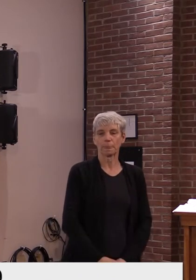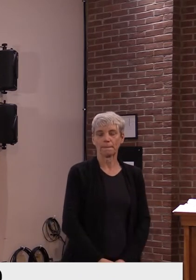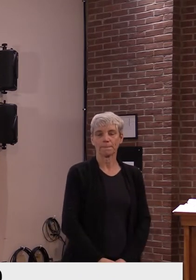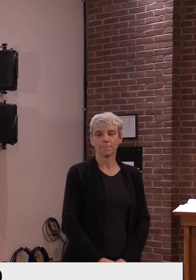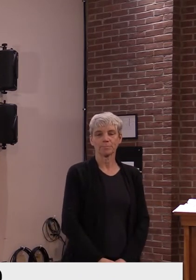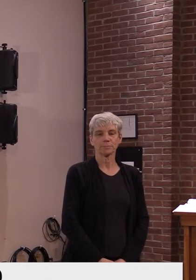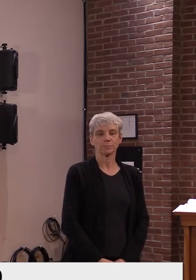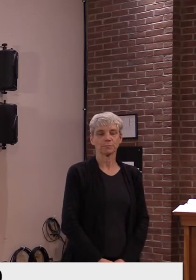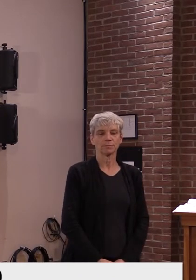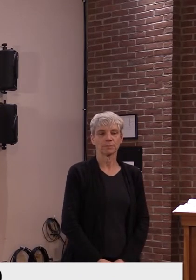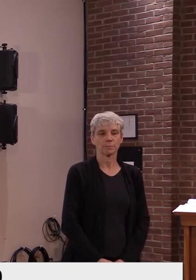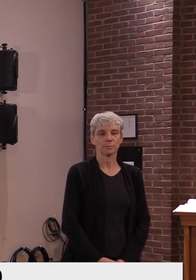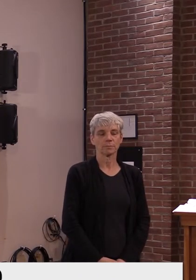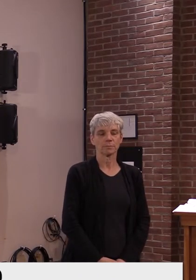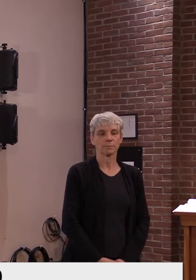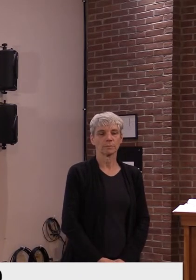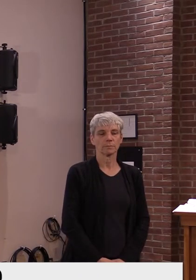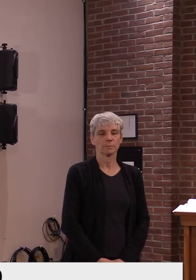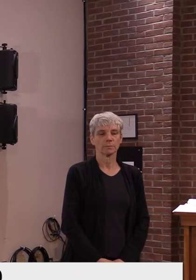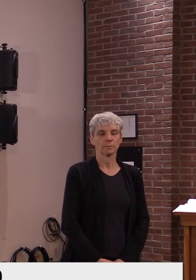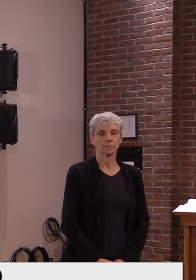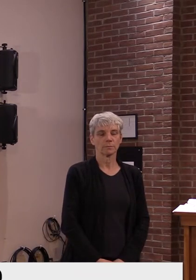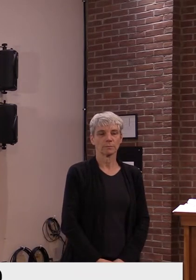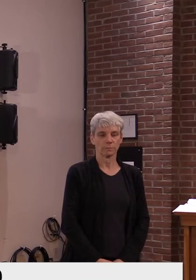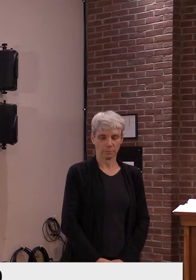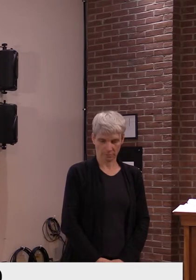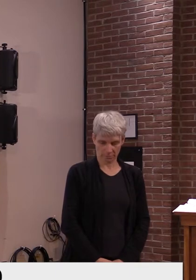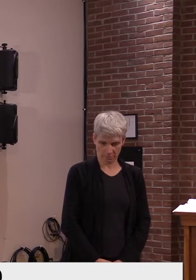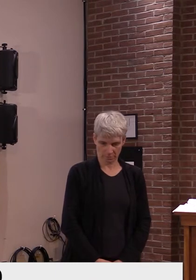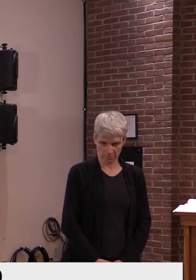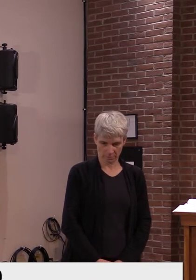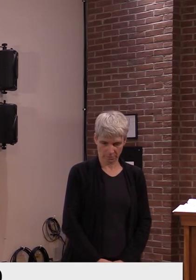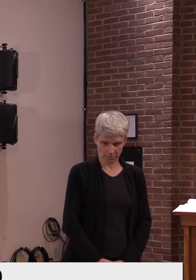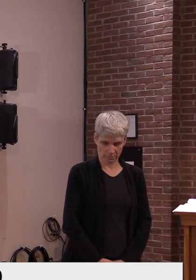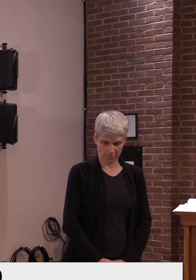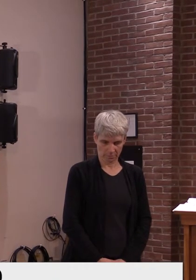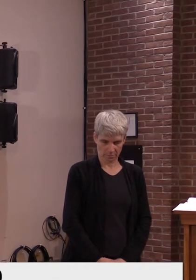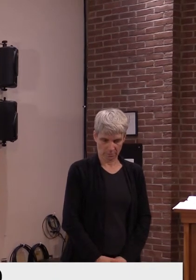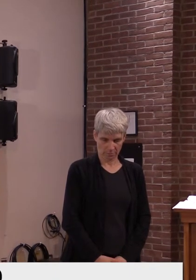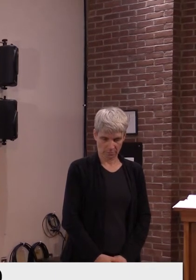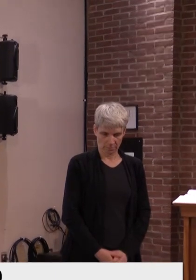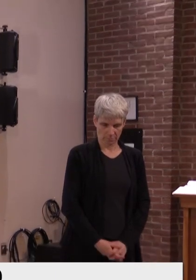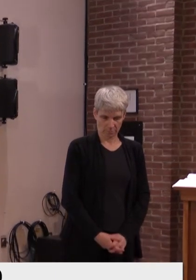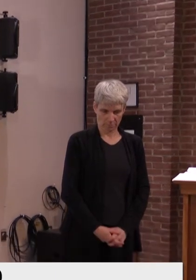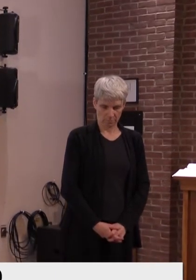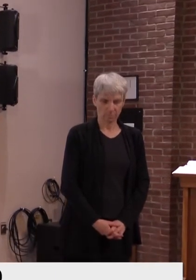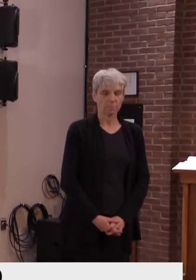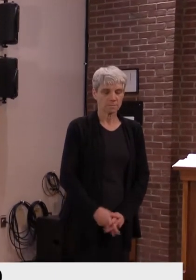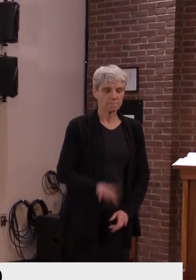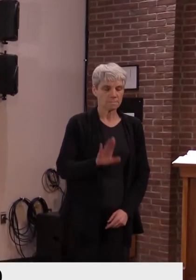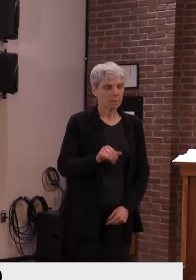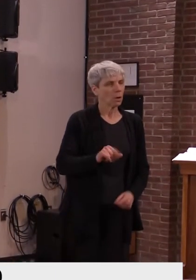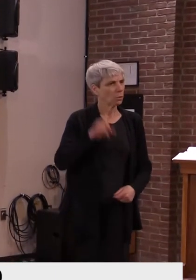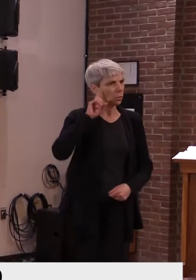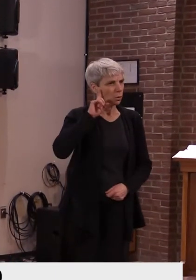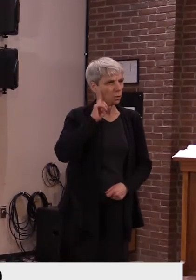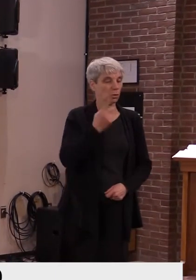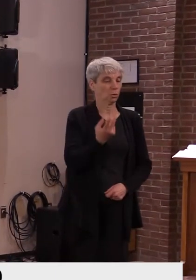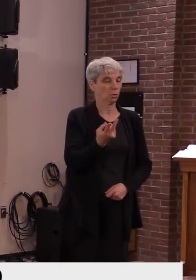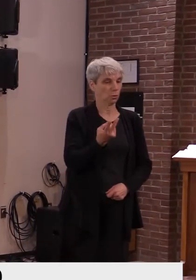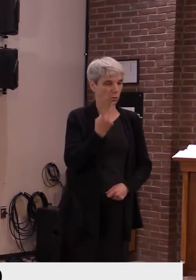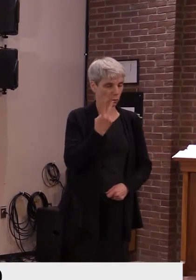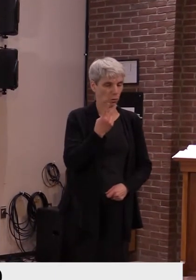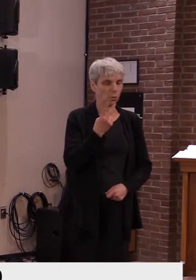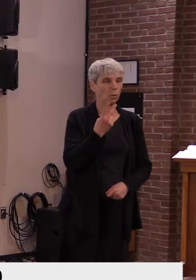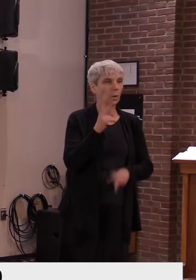Lisa, um, the only thing that I know about that case is, um, there were two cases, uh, that were, uh, reported